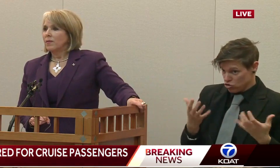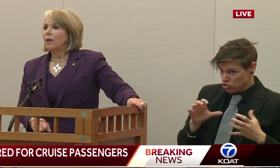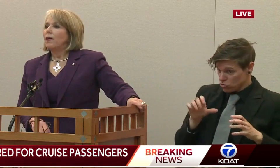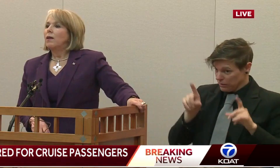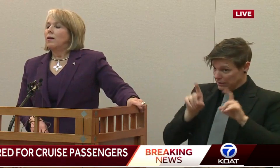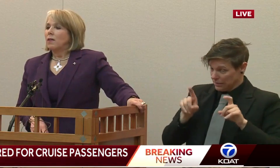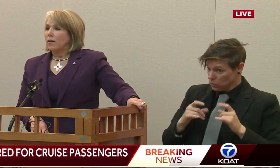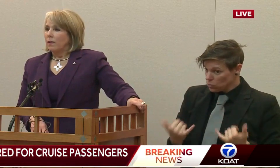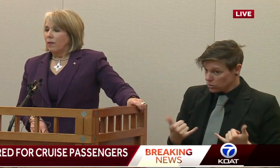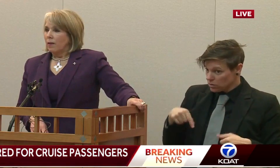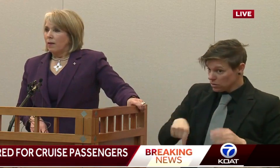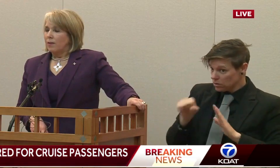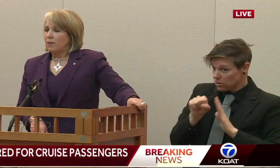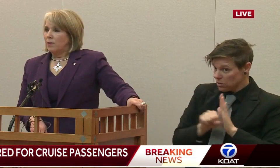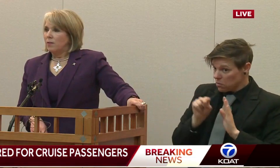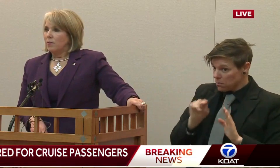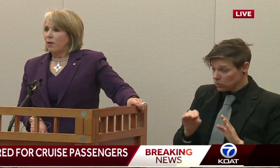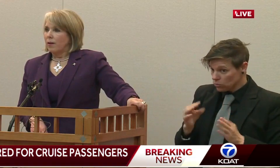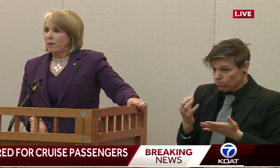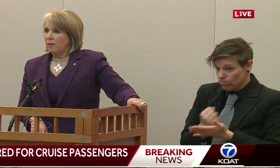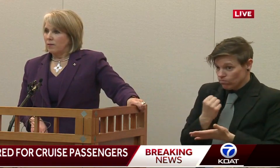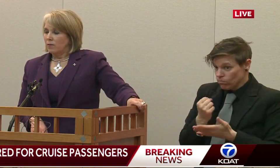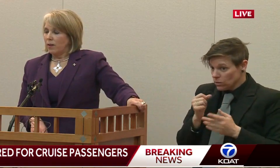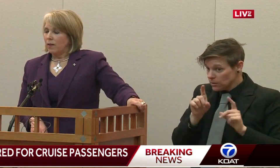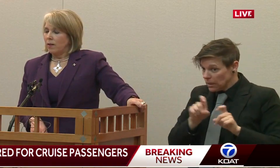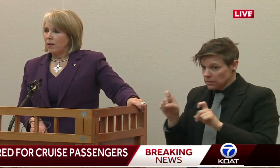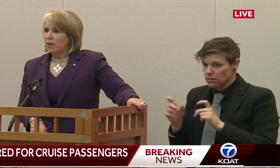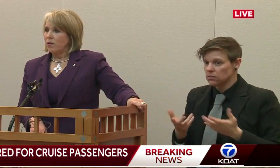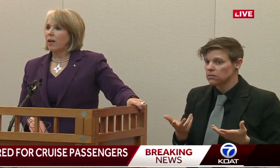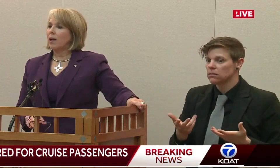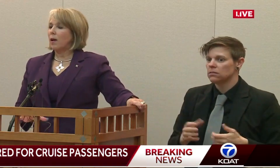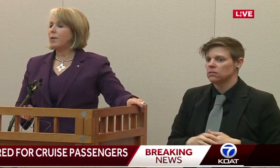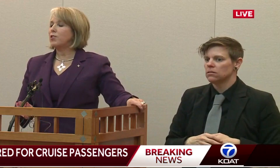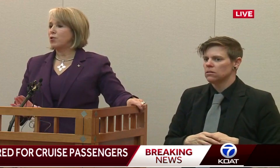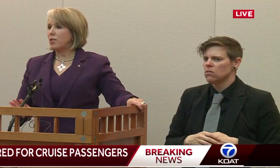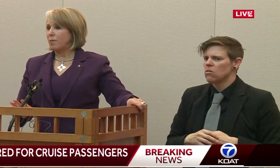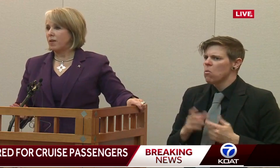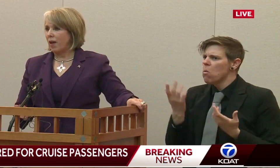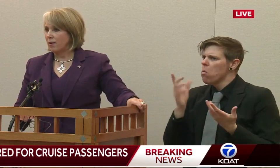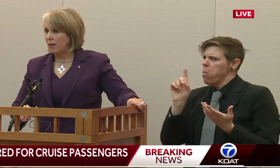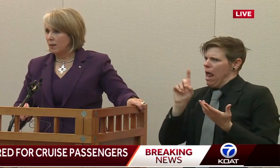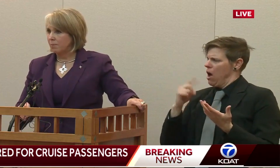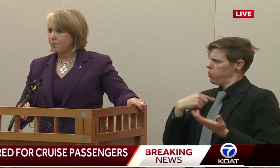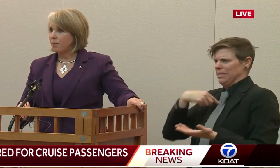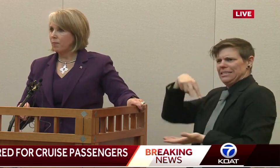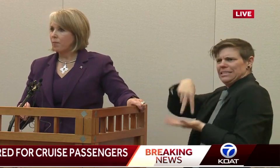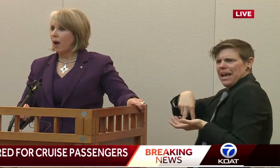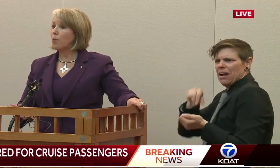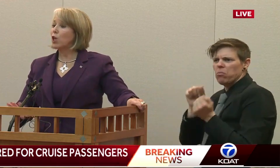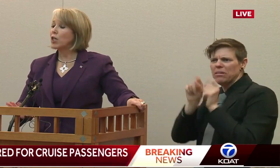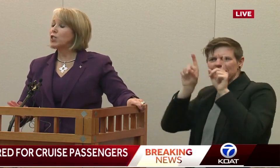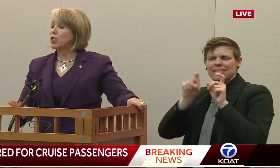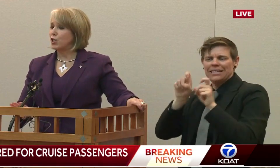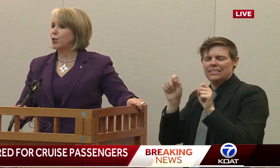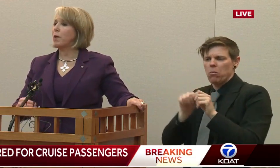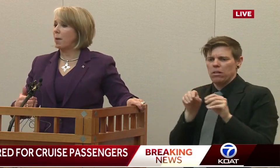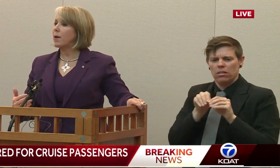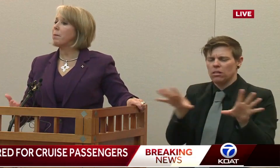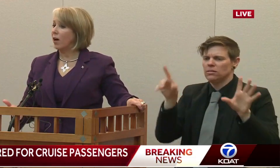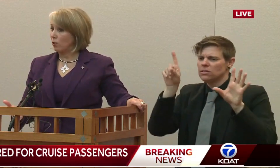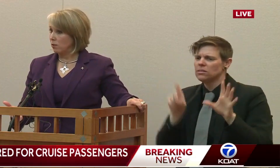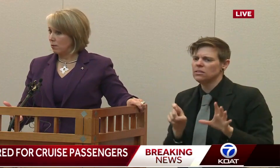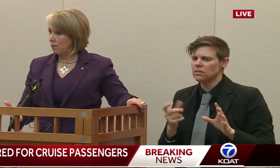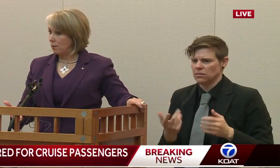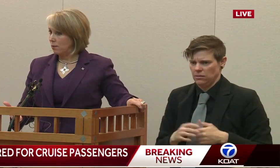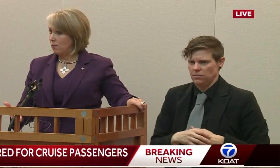which is why we're doing this? I mean, where are we at with the accessibility of tests? I'm going to do something that I'm reluctant to do,